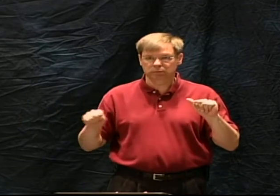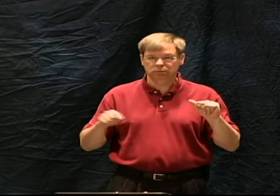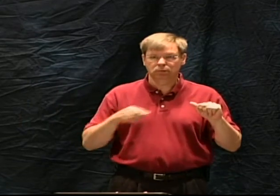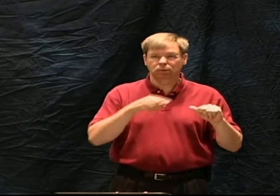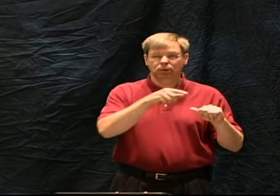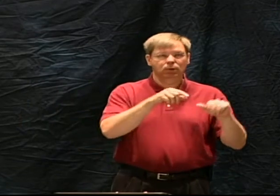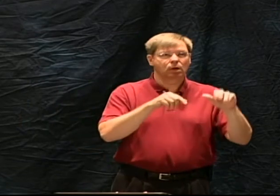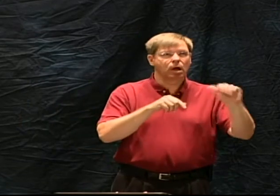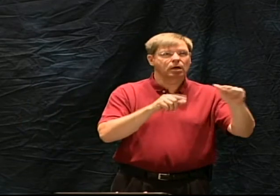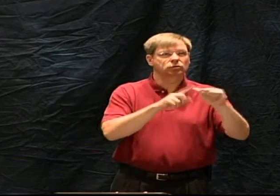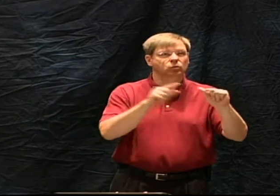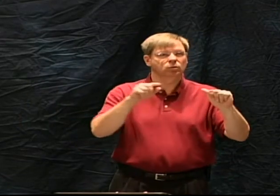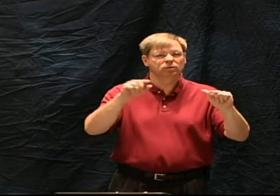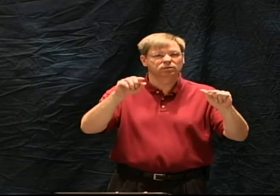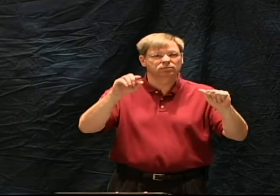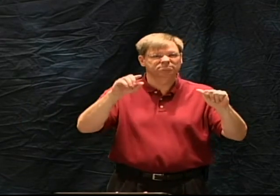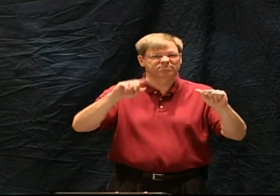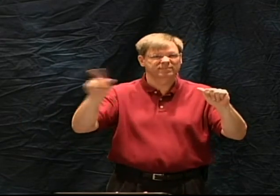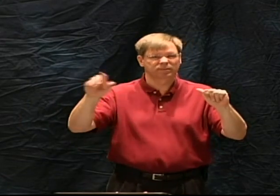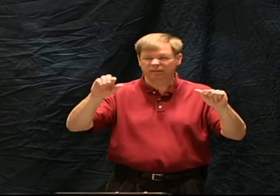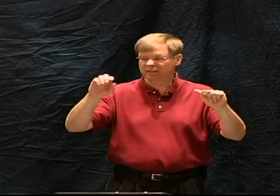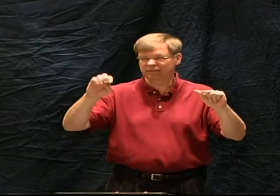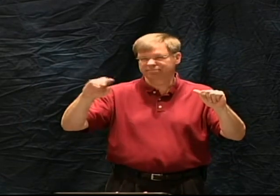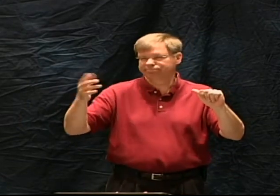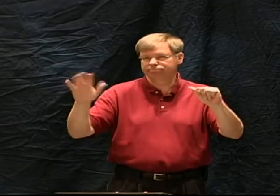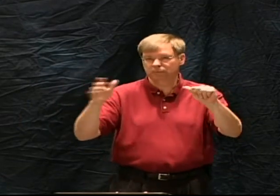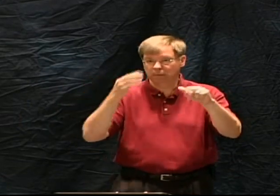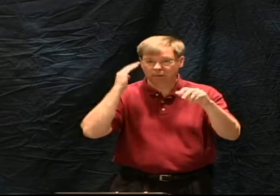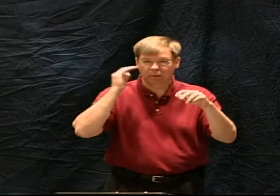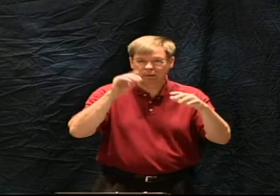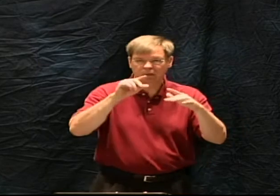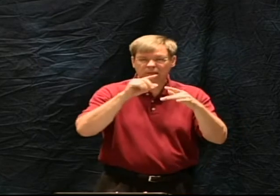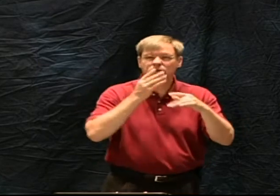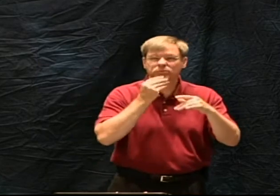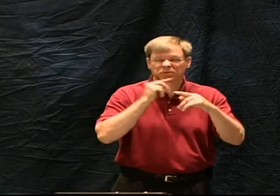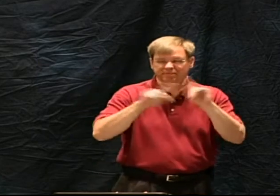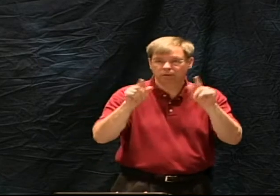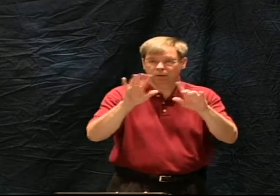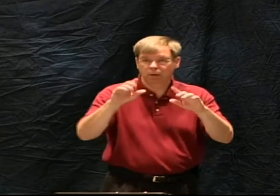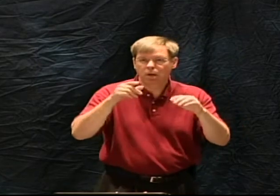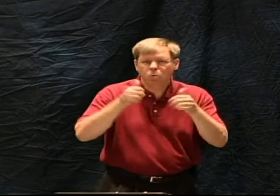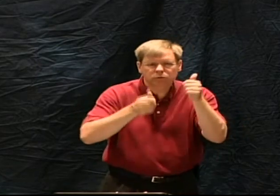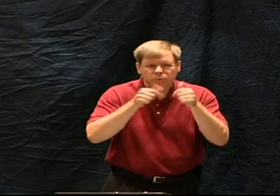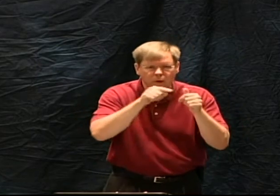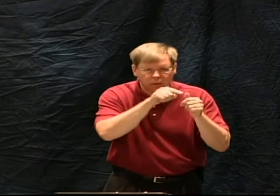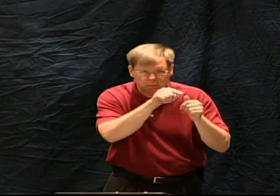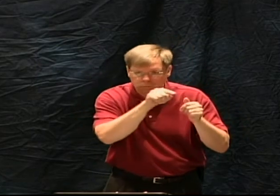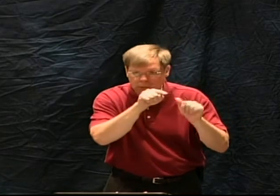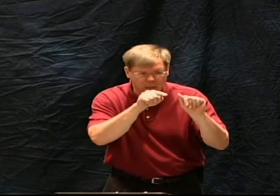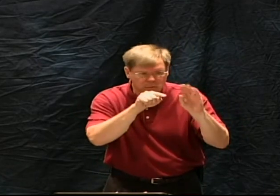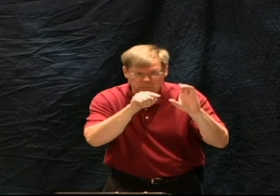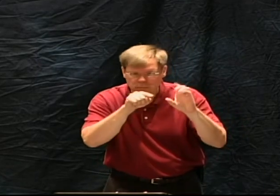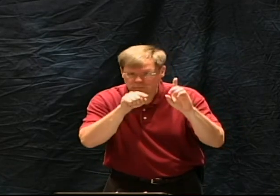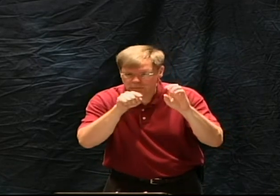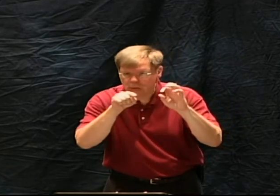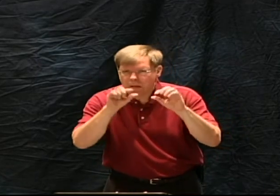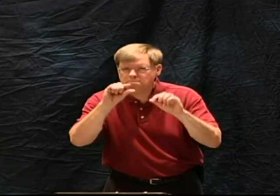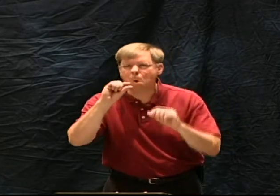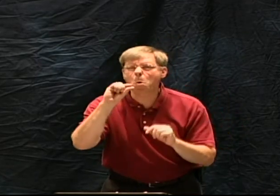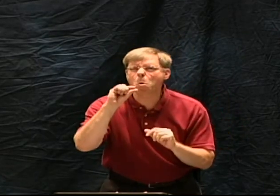now think about the Hebrew alphabet we start with A and end with Z let's imagine the